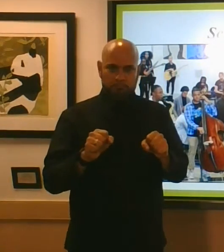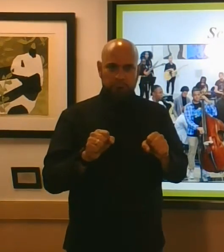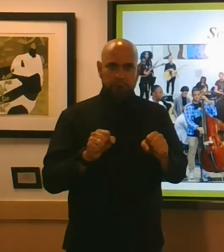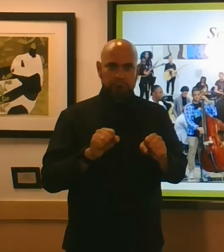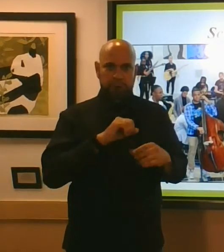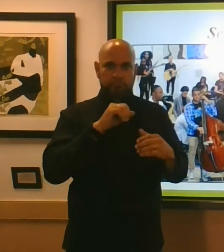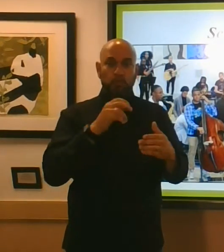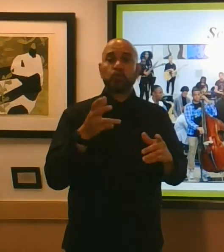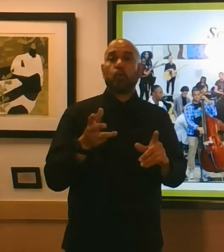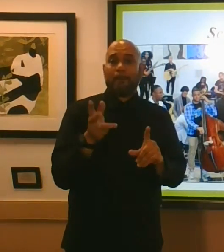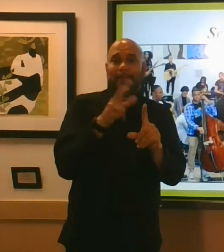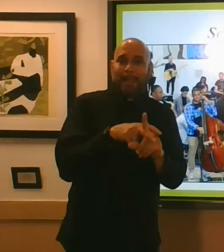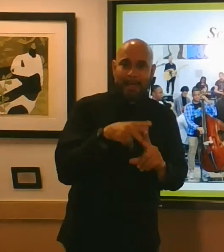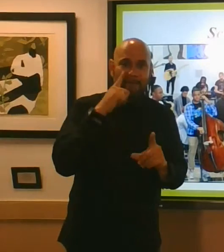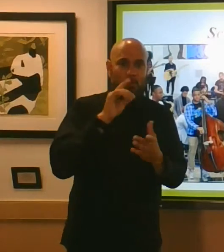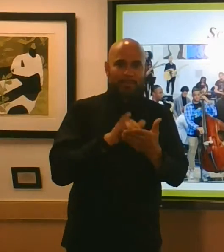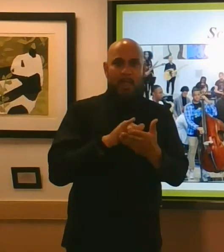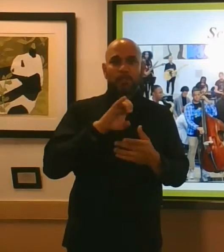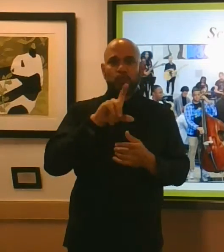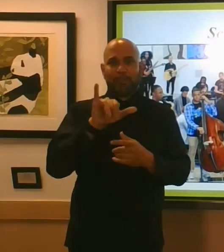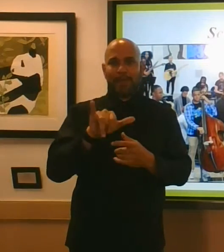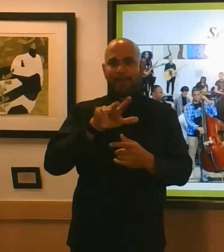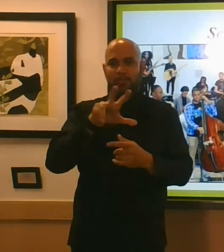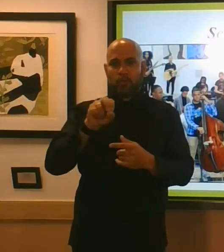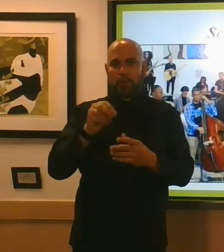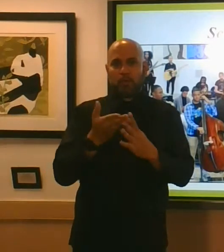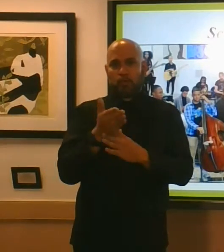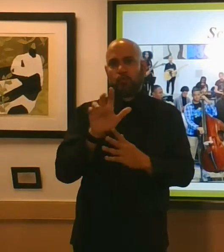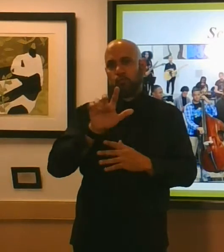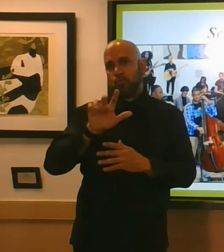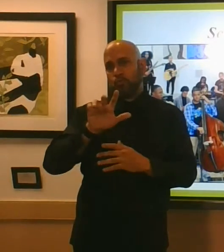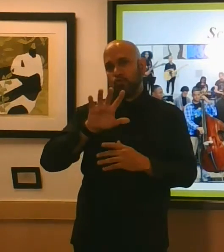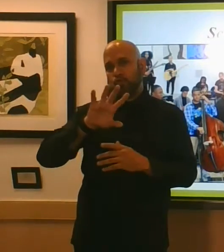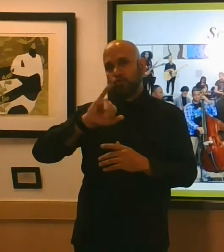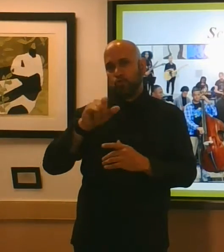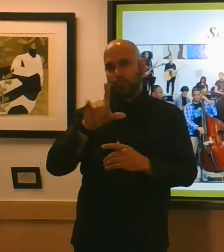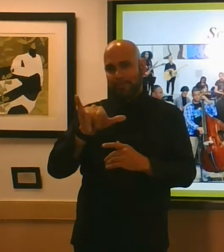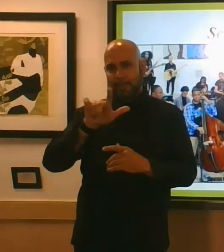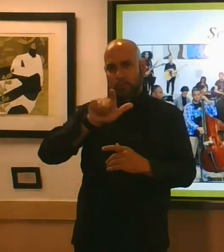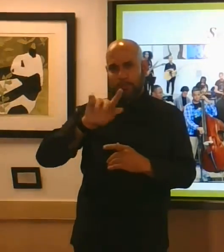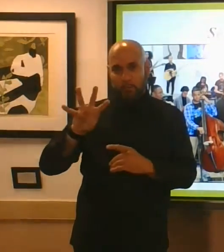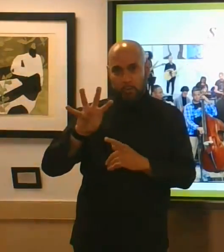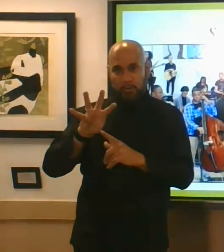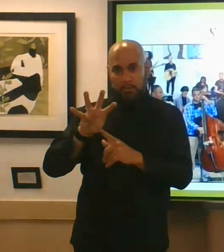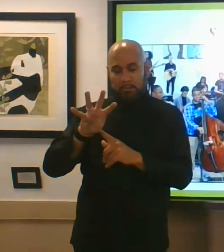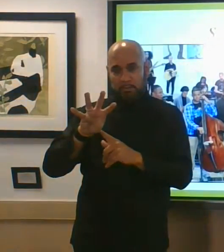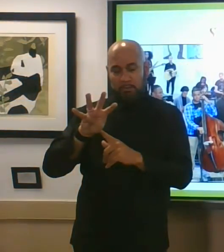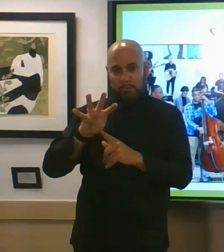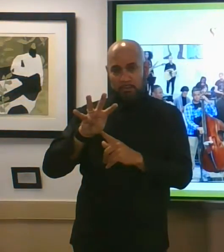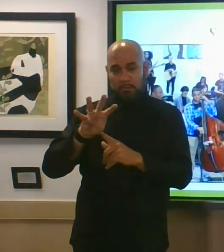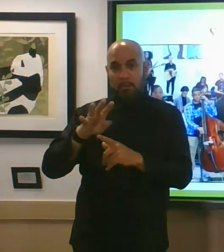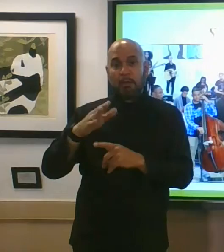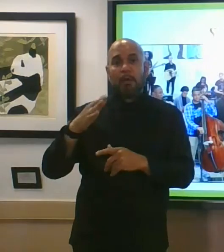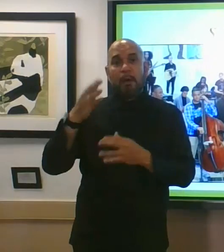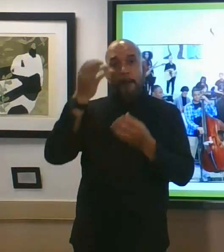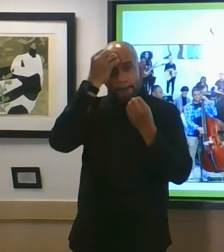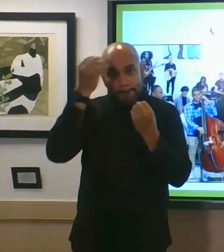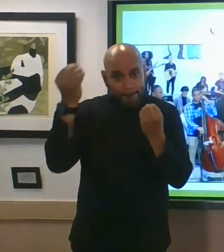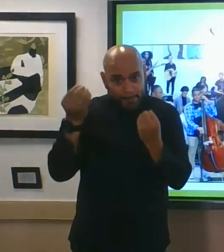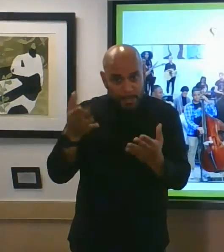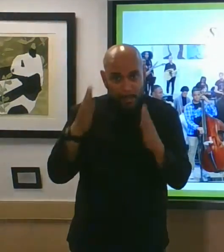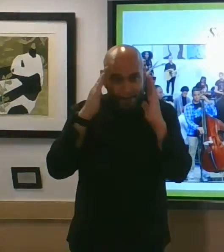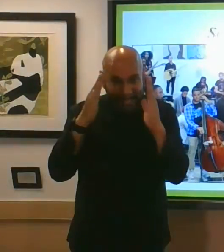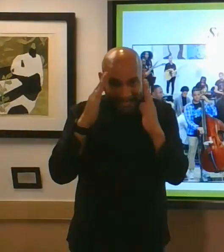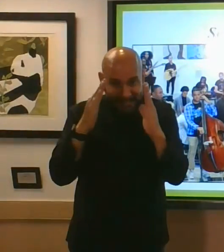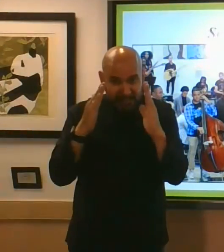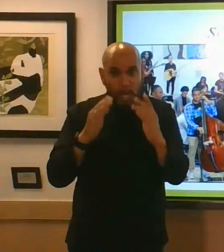upcoming year july 30th through july 24th please pay attention to that information that's being sent